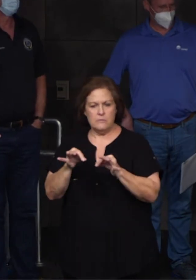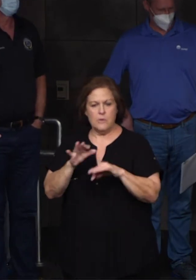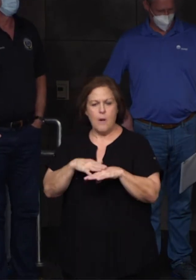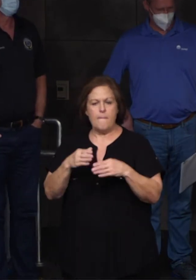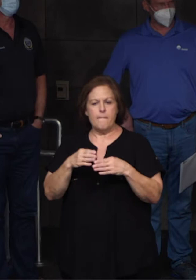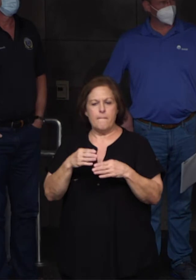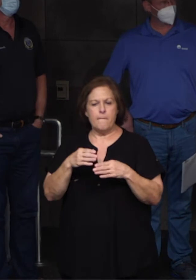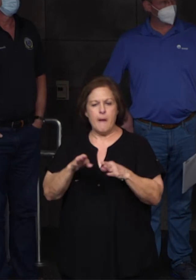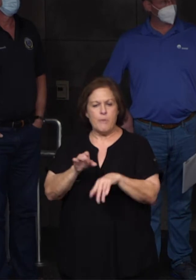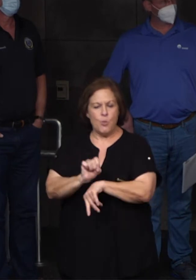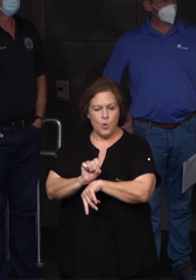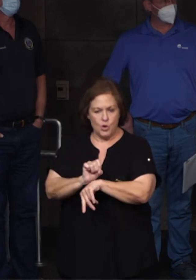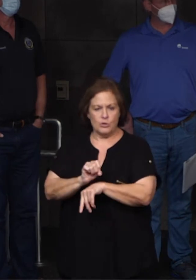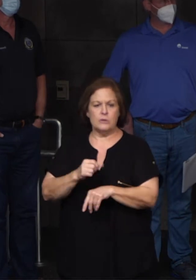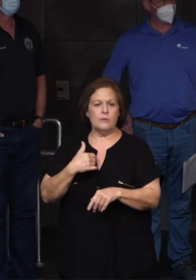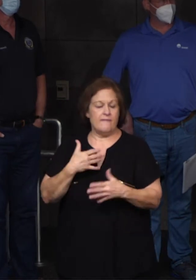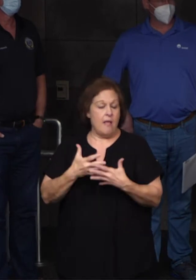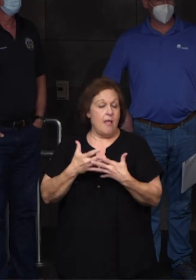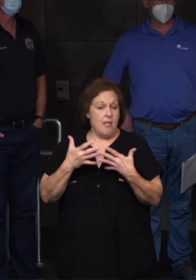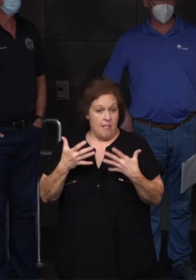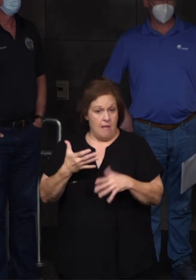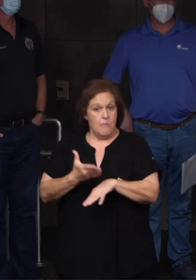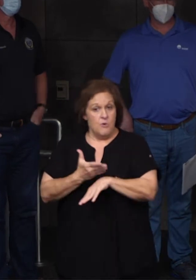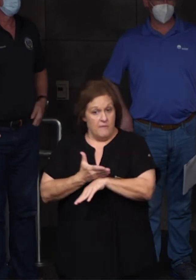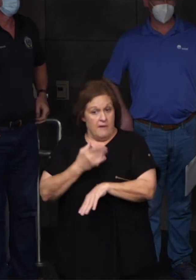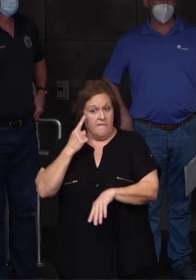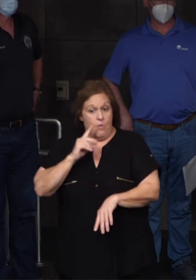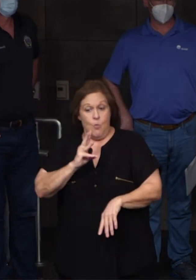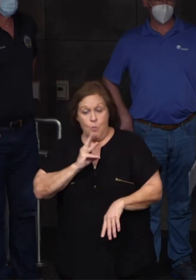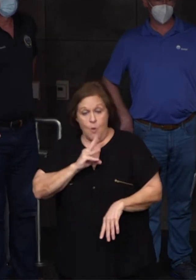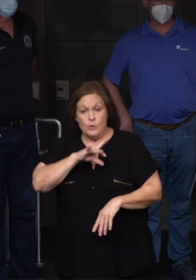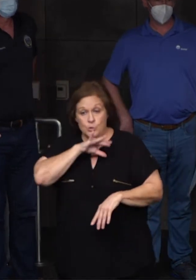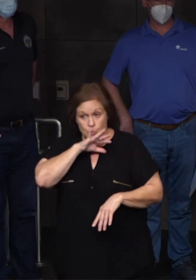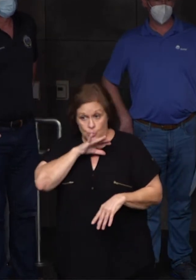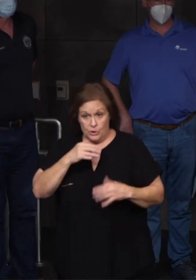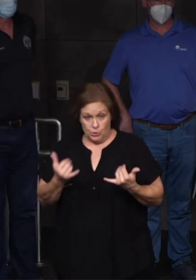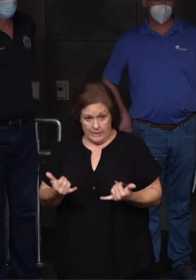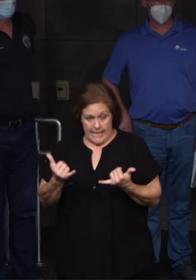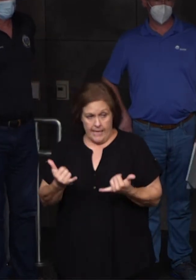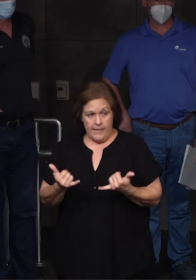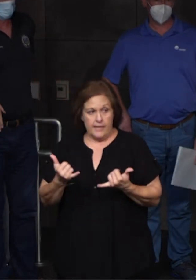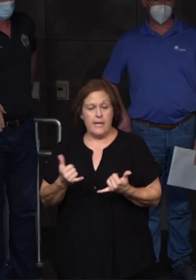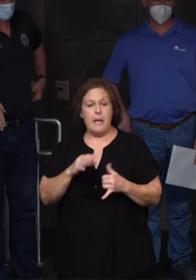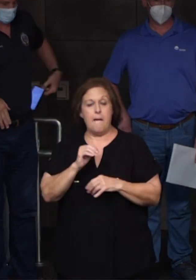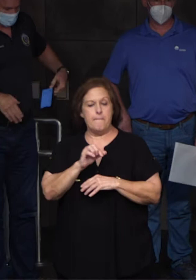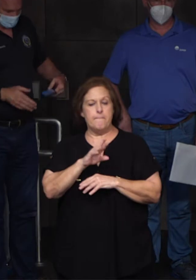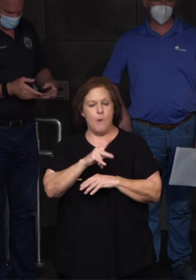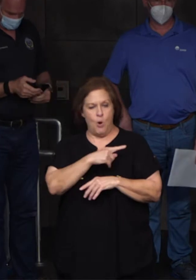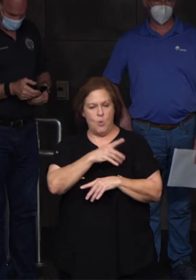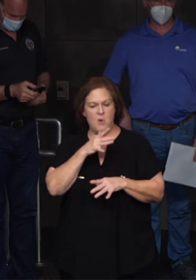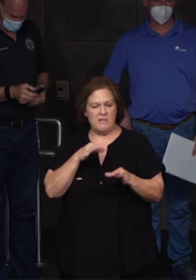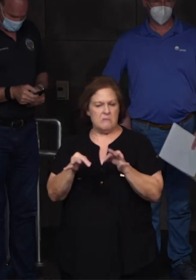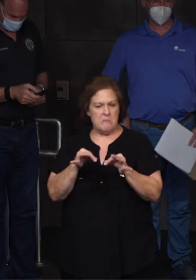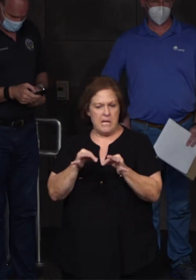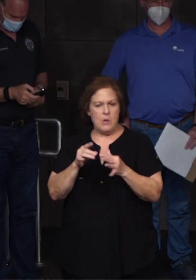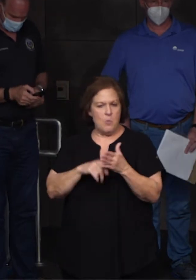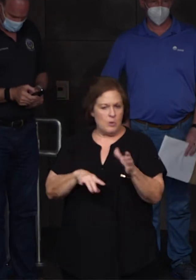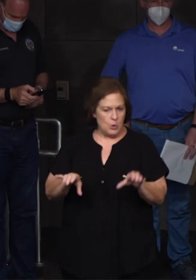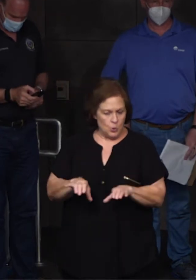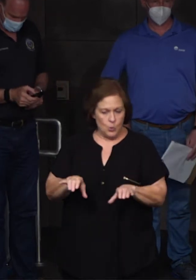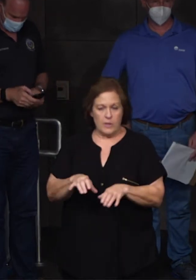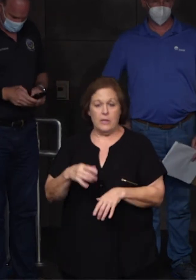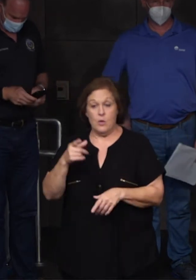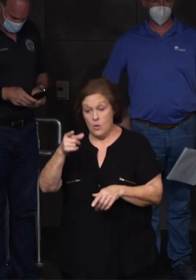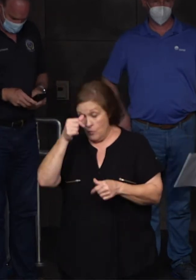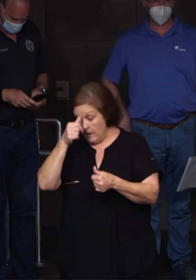public works. We made lots of headway in the water and sewer department today, and Mark will expound on those efforts. We